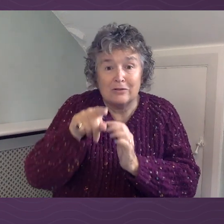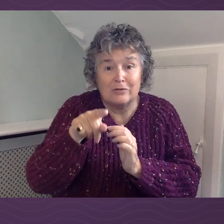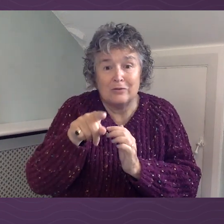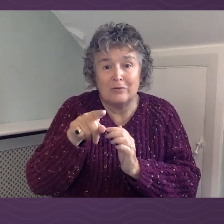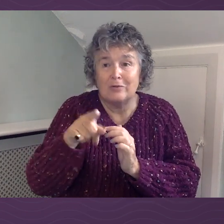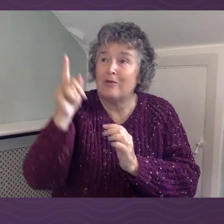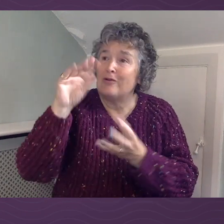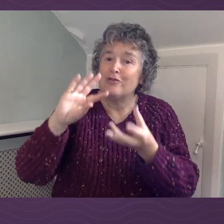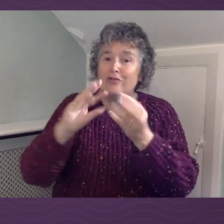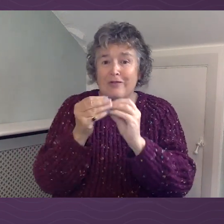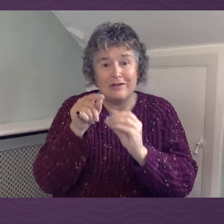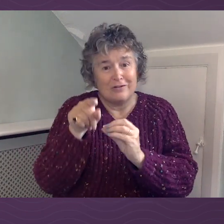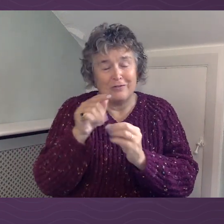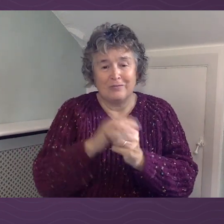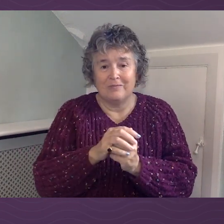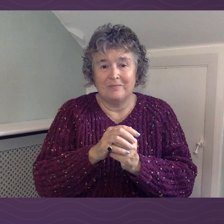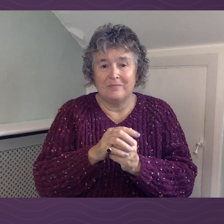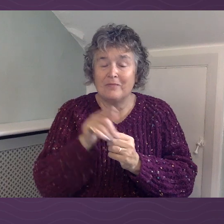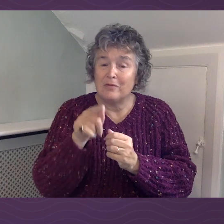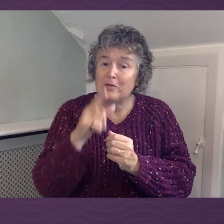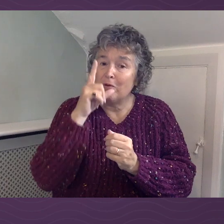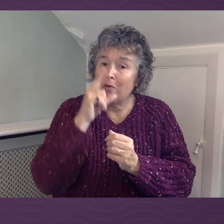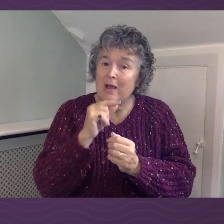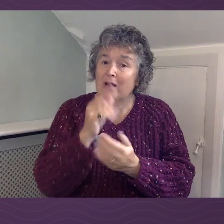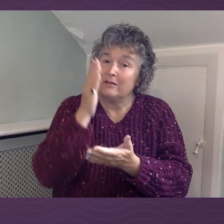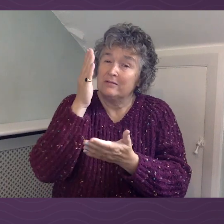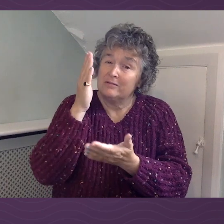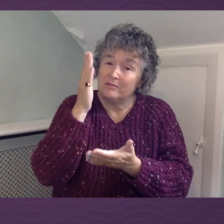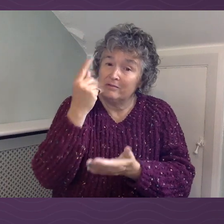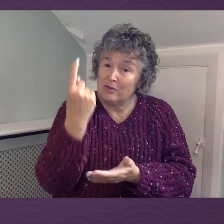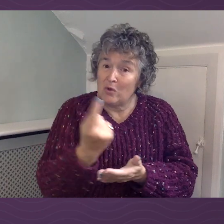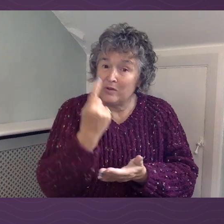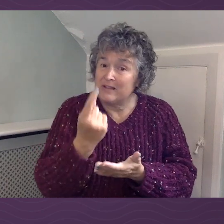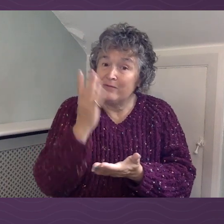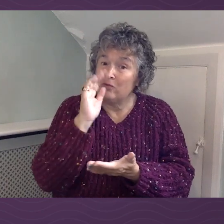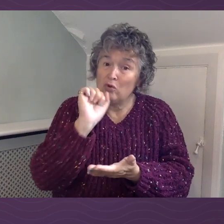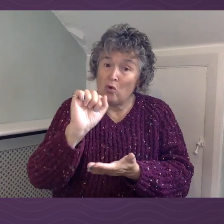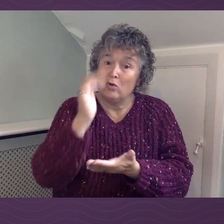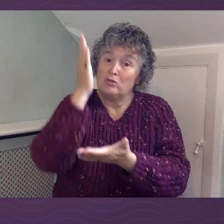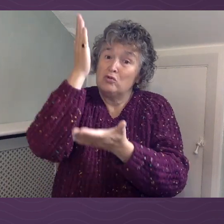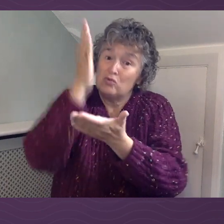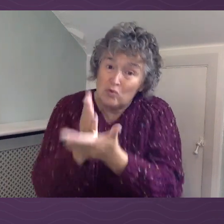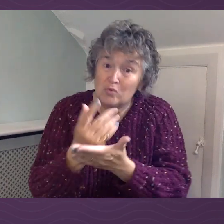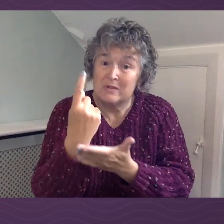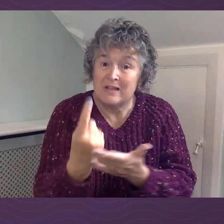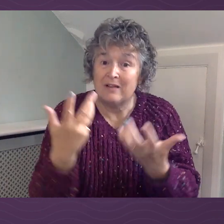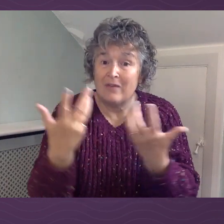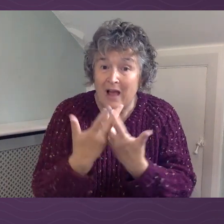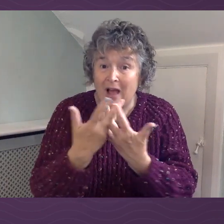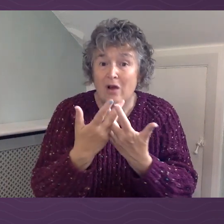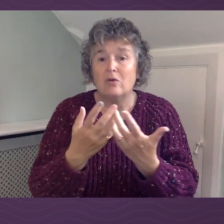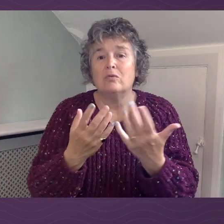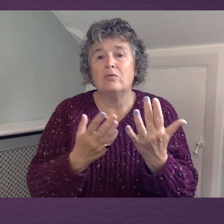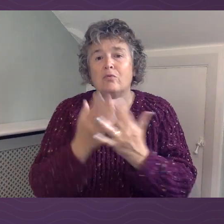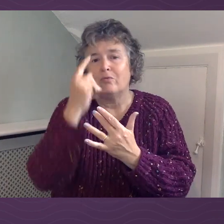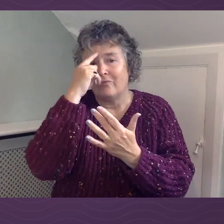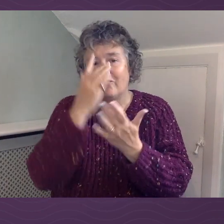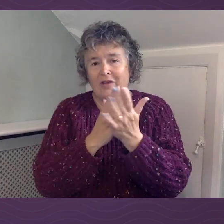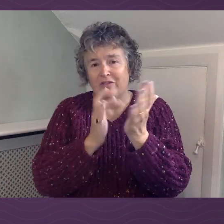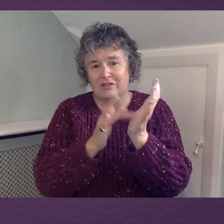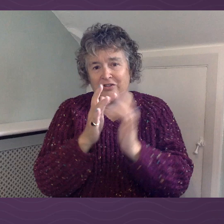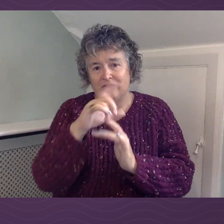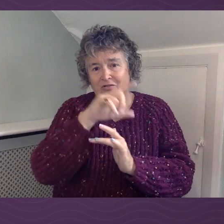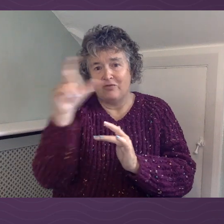created you to be. And you can only become your true self, you can only discover your true self through faith in Jesus Christ.